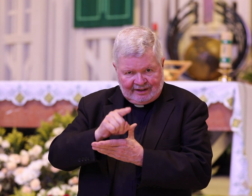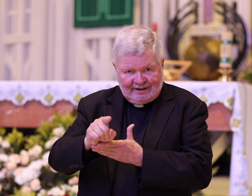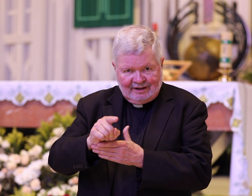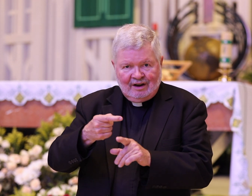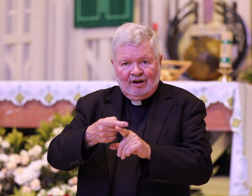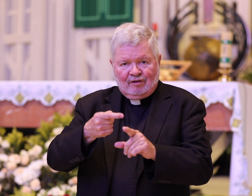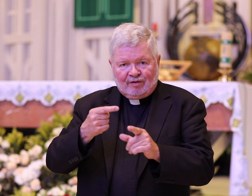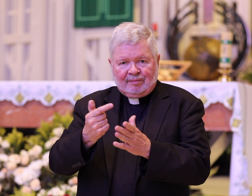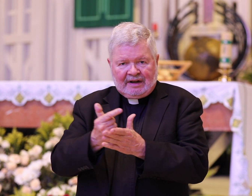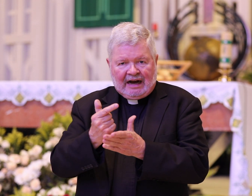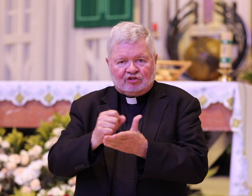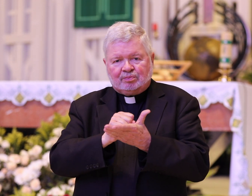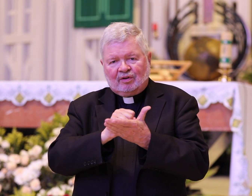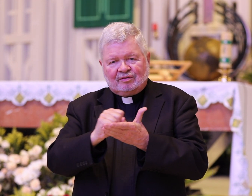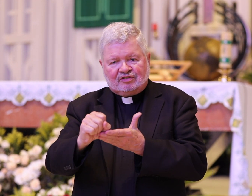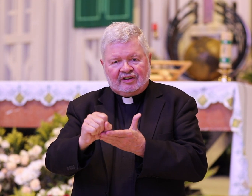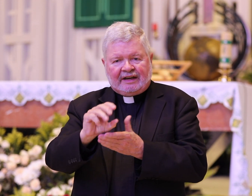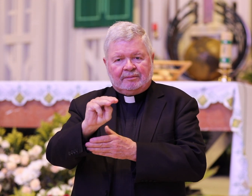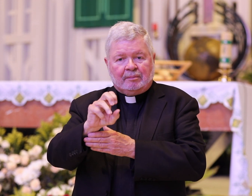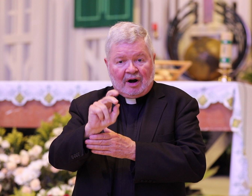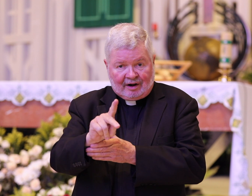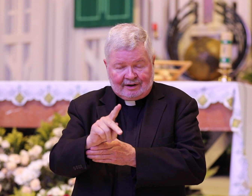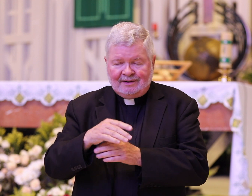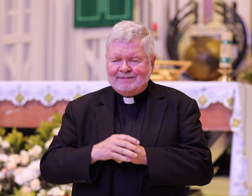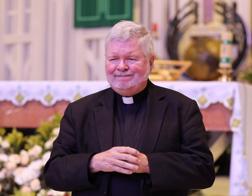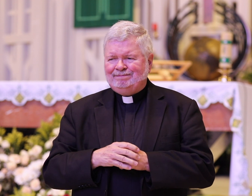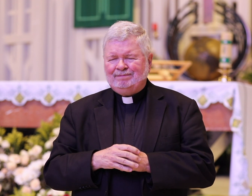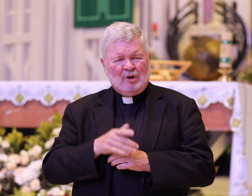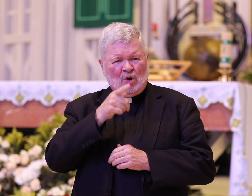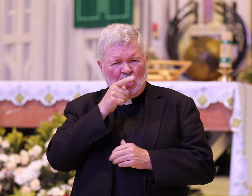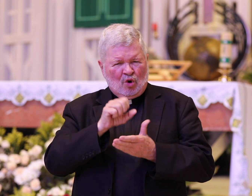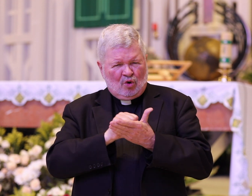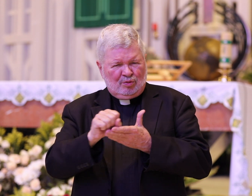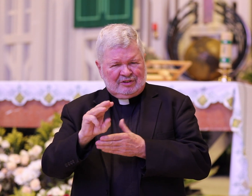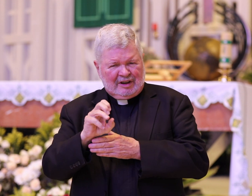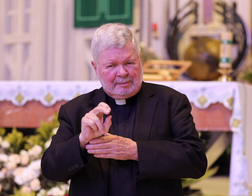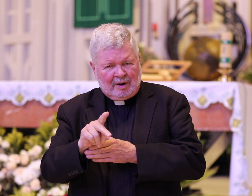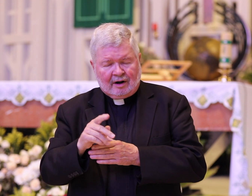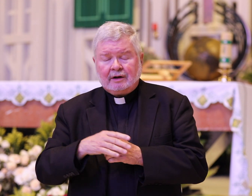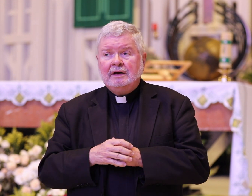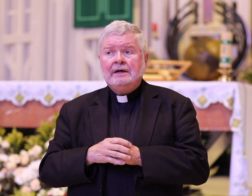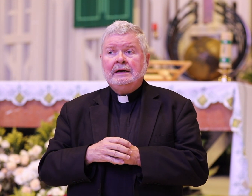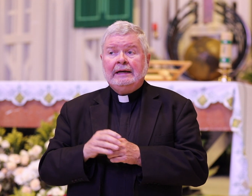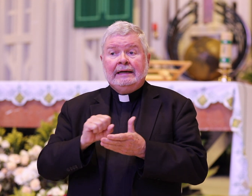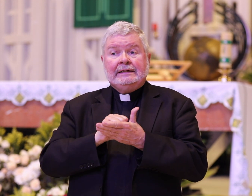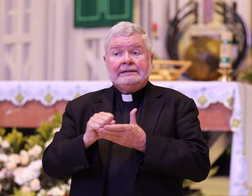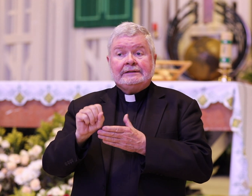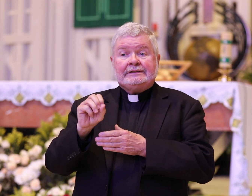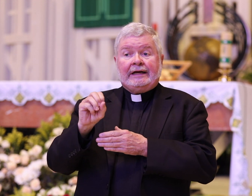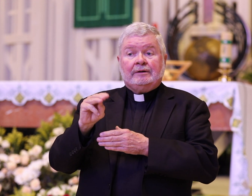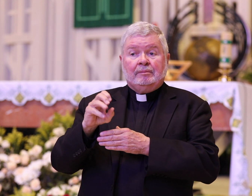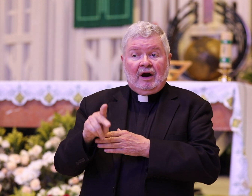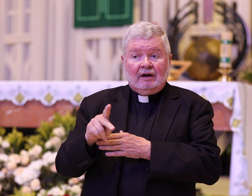from the Gospel of st. Mark who was st. Mark st. Mark